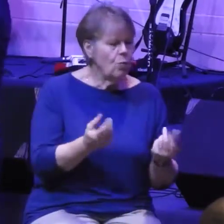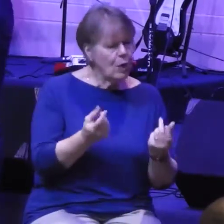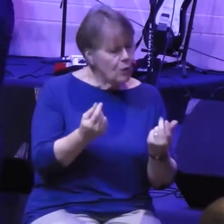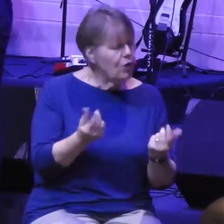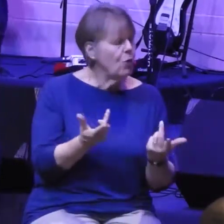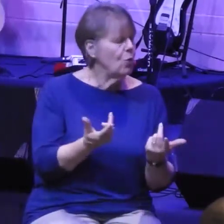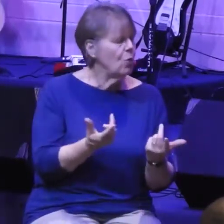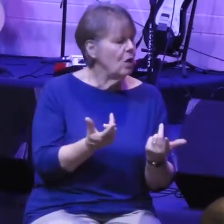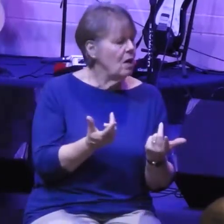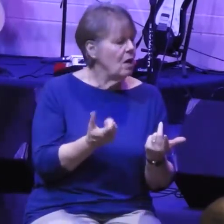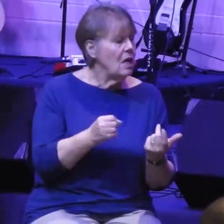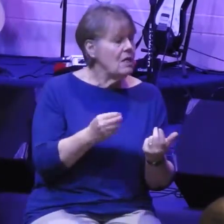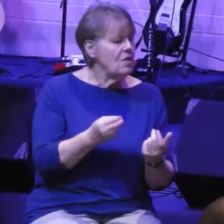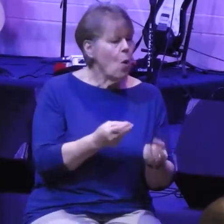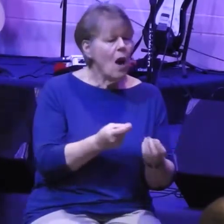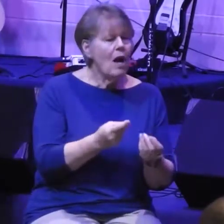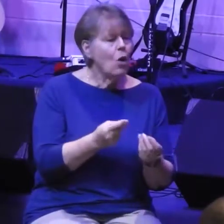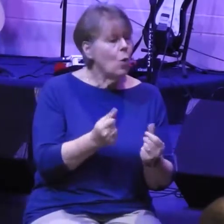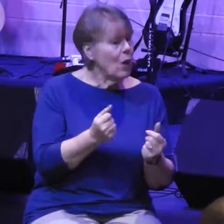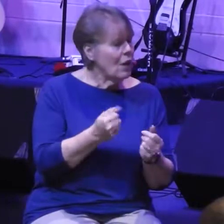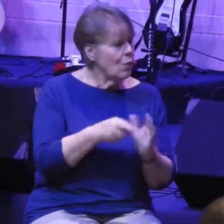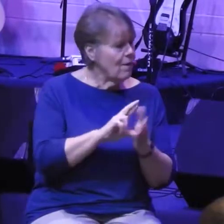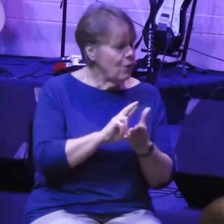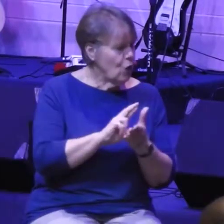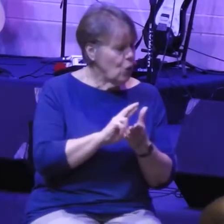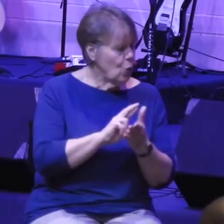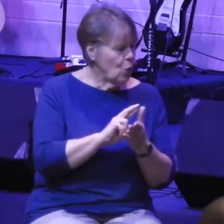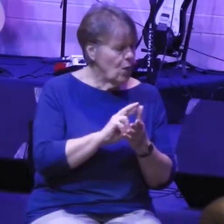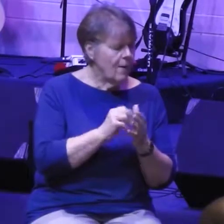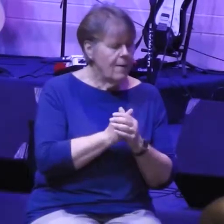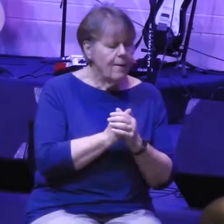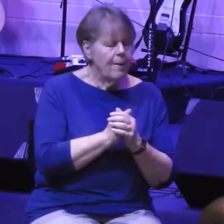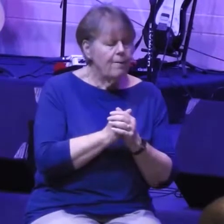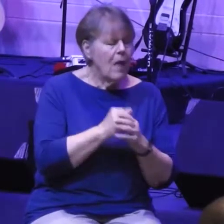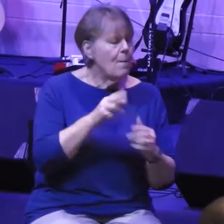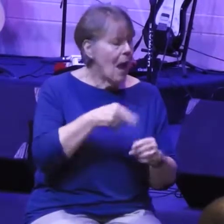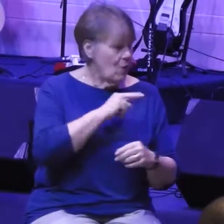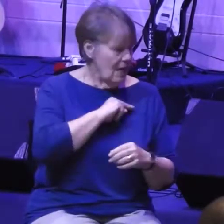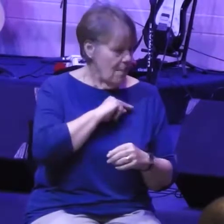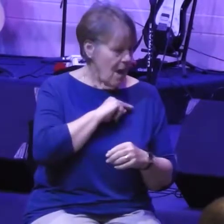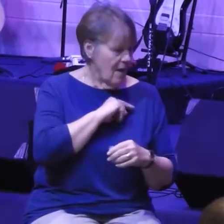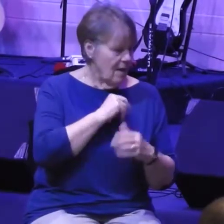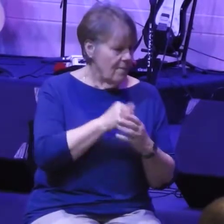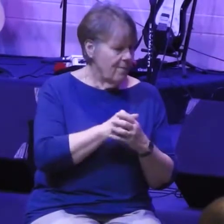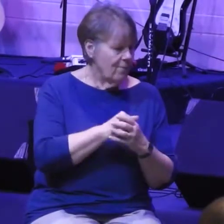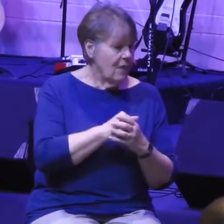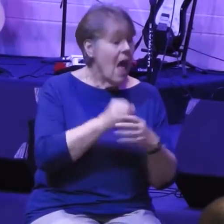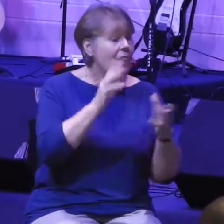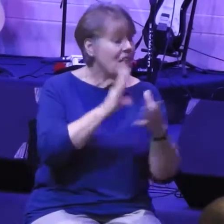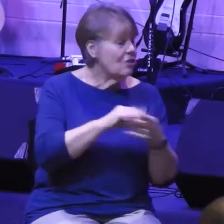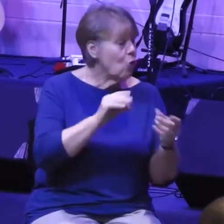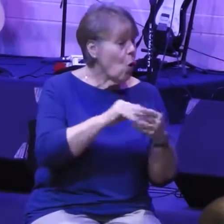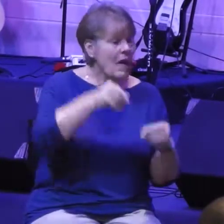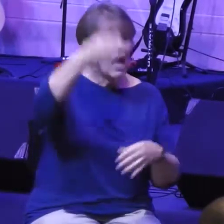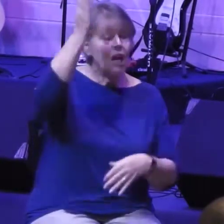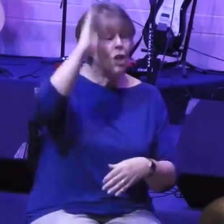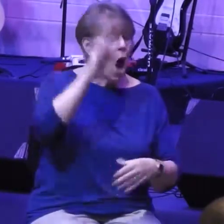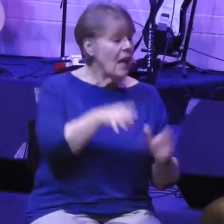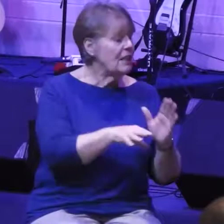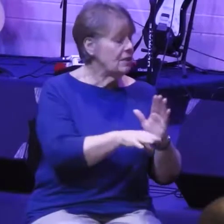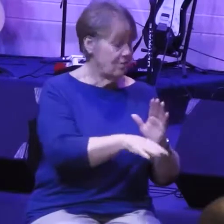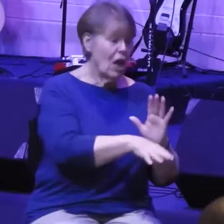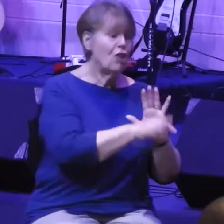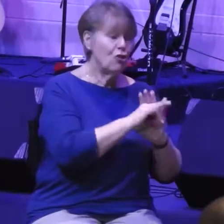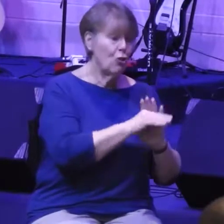Okay, so brief review. Where we've been so far in the book of Nehemiah. Here's the big story. God chooses a people, the Jewish